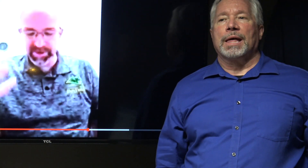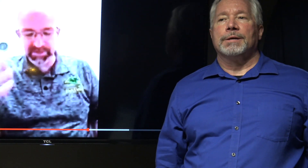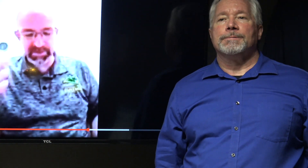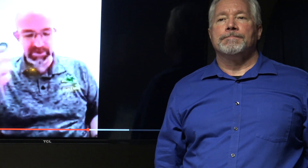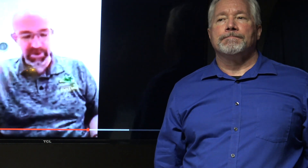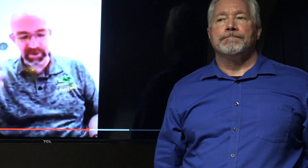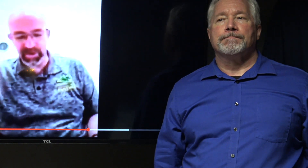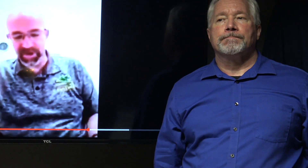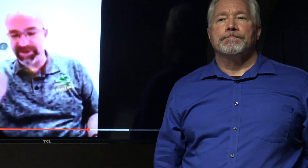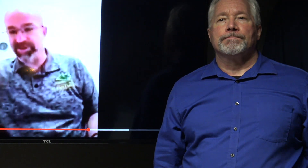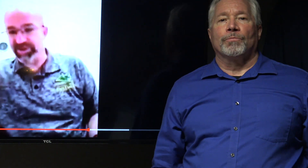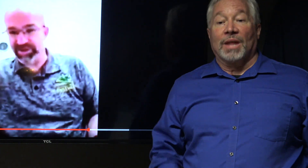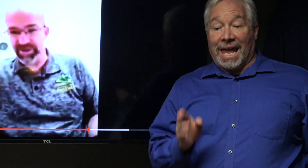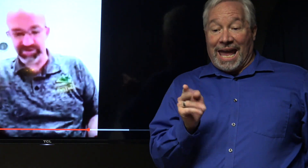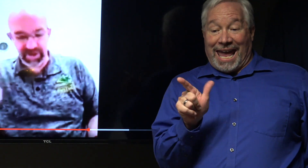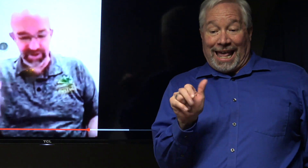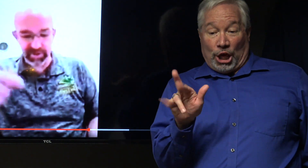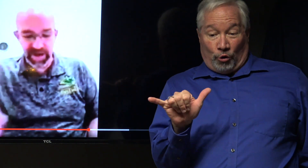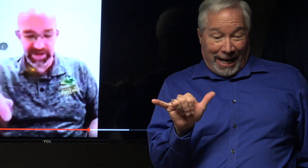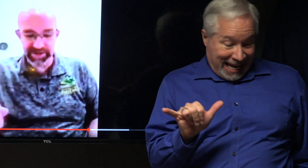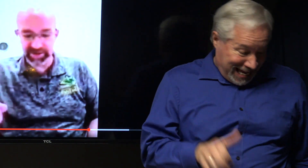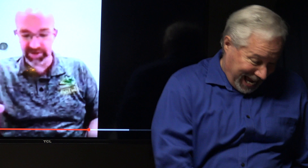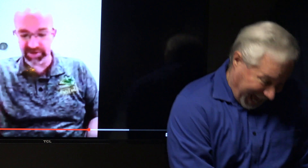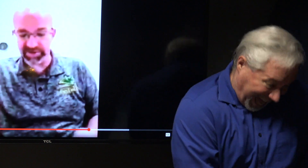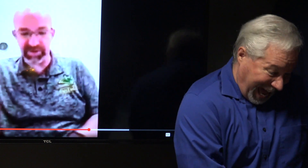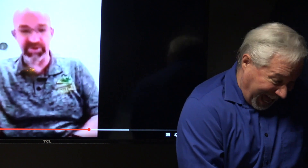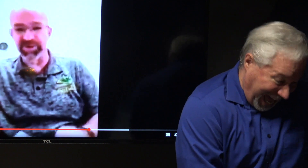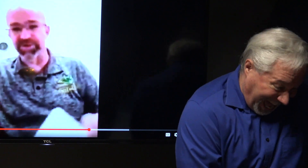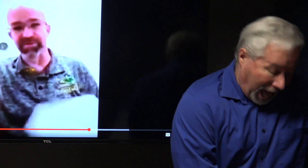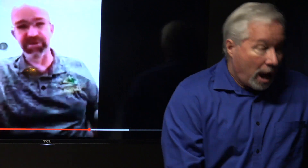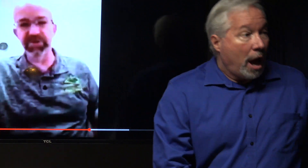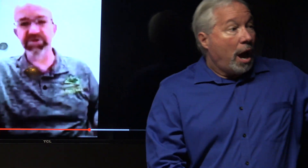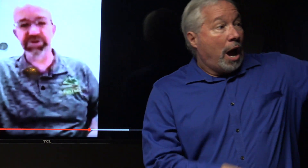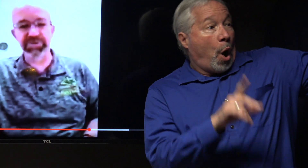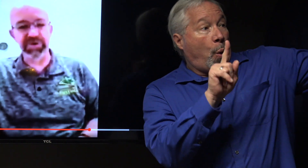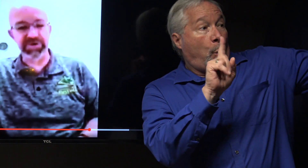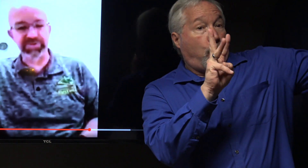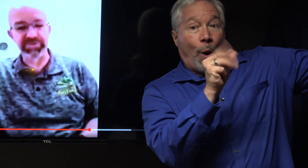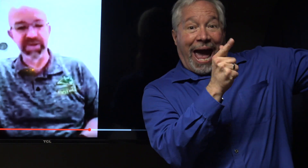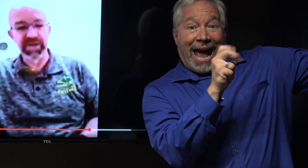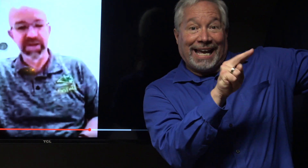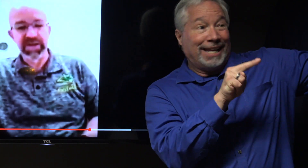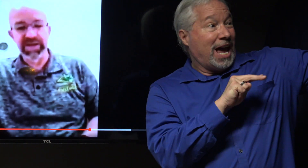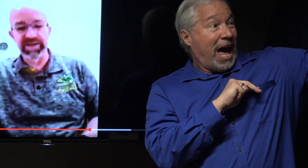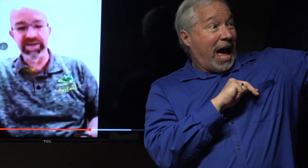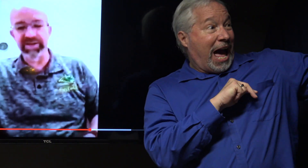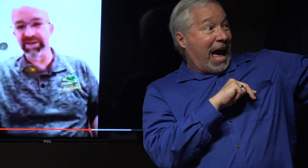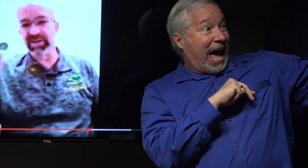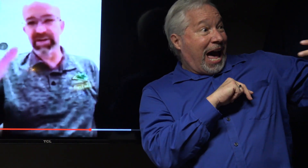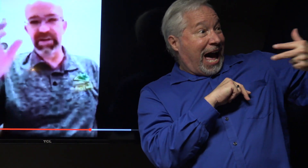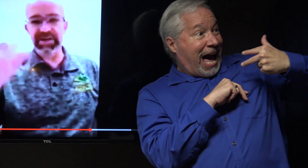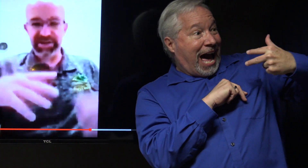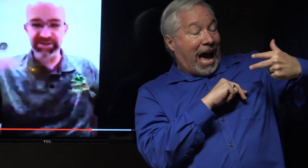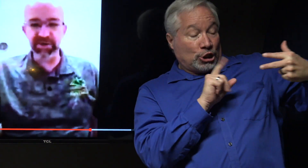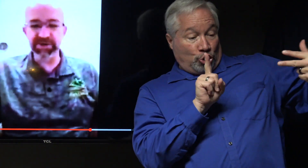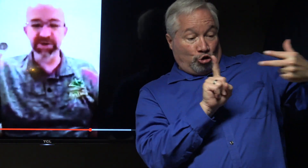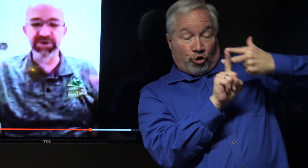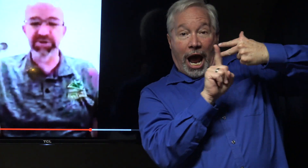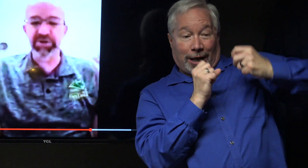Hillary tried to pull her leg away. She couldn't. And finally, the wagon struck her. There was a huge explosion. And they exploded it